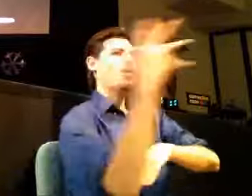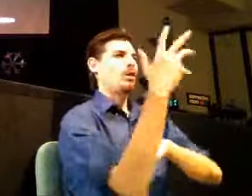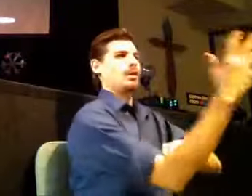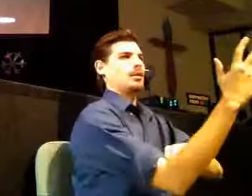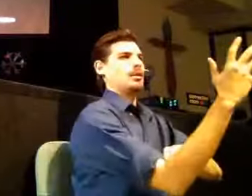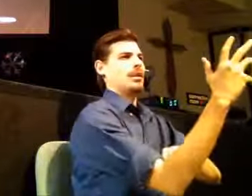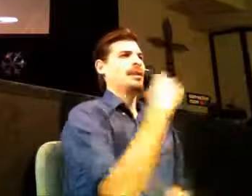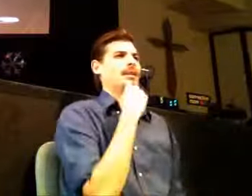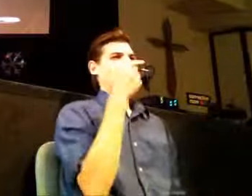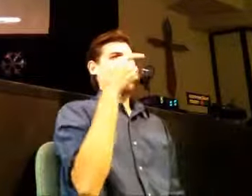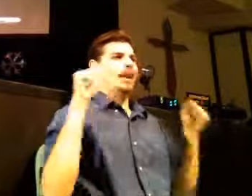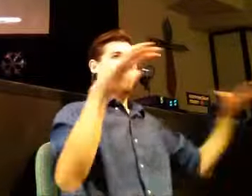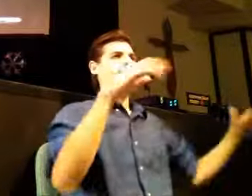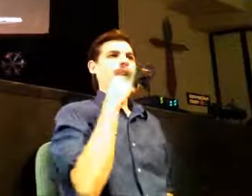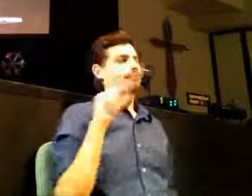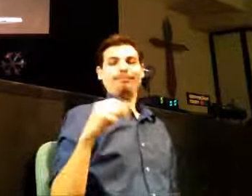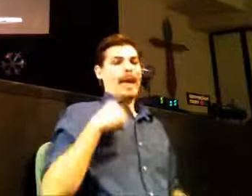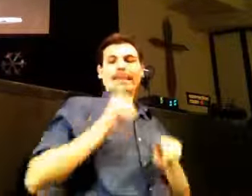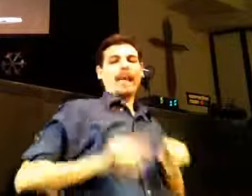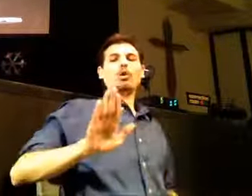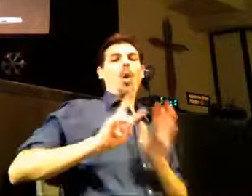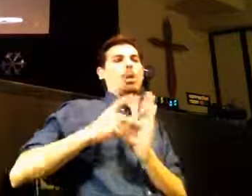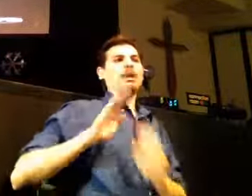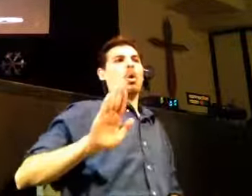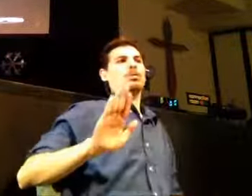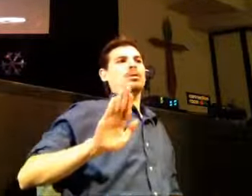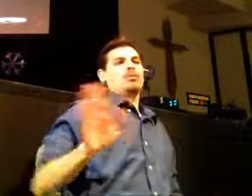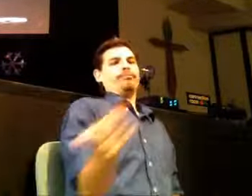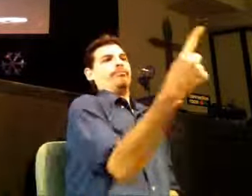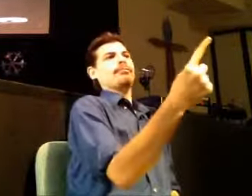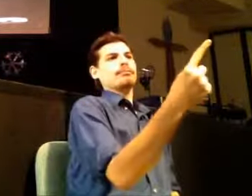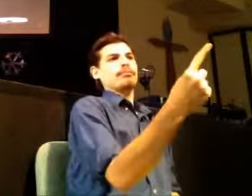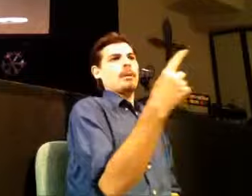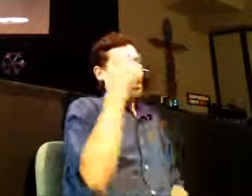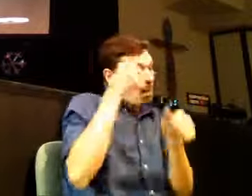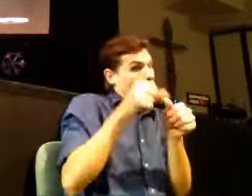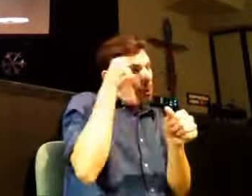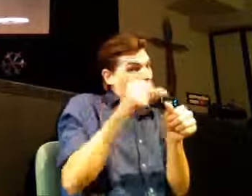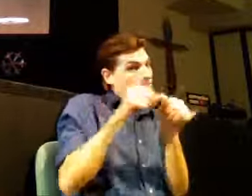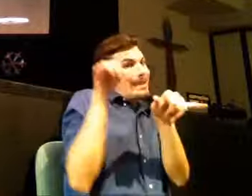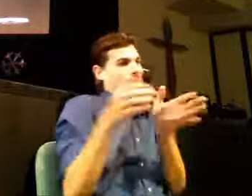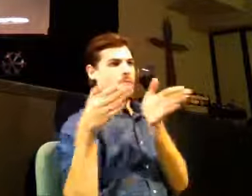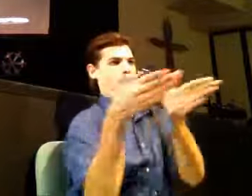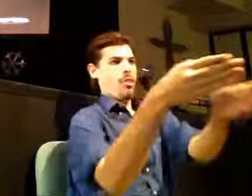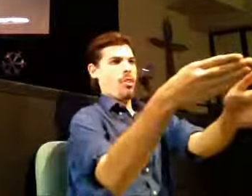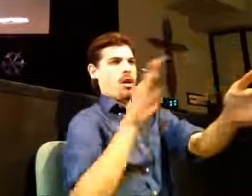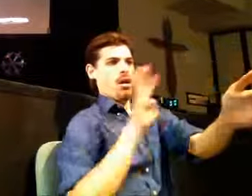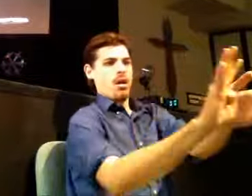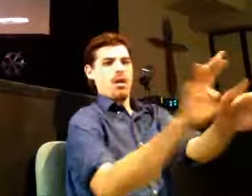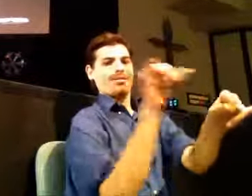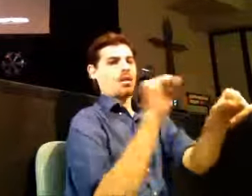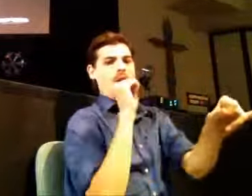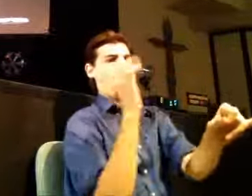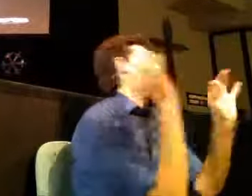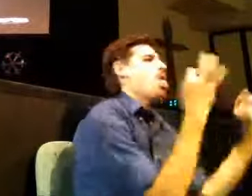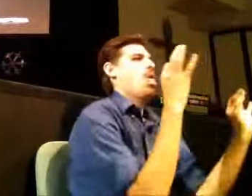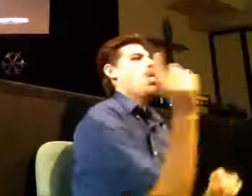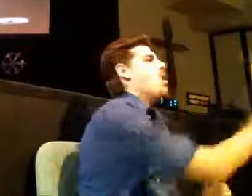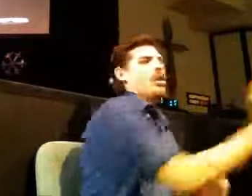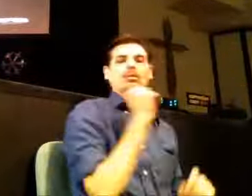I can't go with you I can't go with you on this but you've got to go on this is your purpose this is your quest you've got to on this but remember this he keeps telling you this you've got to remember you've got to remember to stay on that path don't end you know no no you've got to stay on that path and of course the reason he